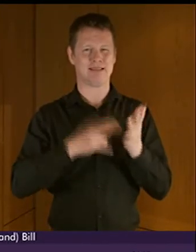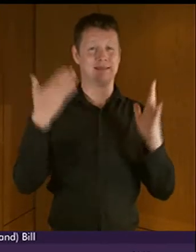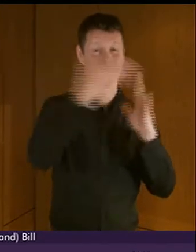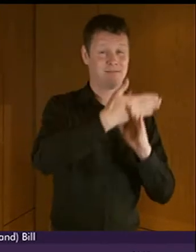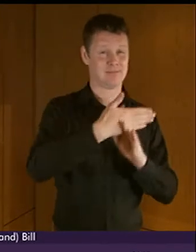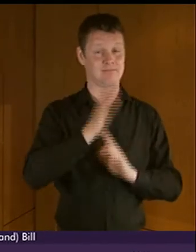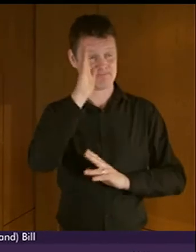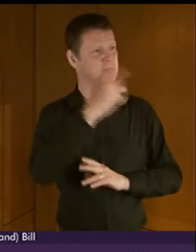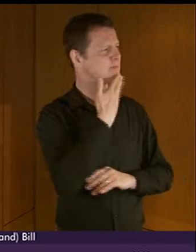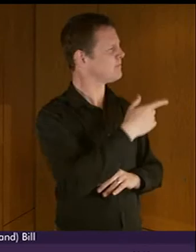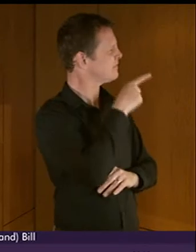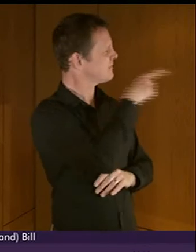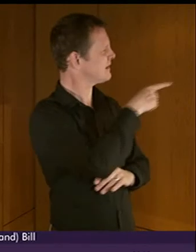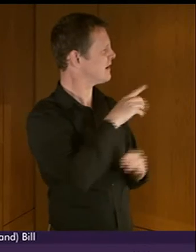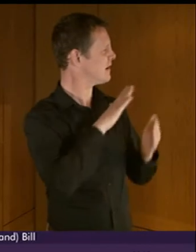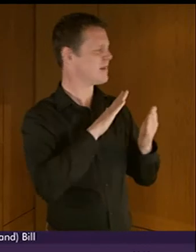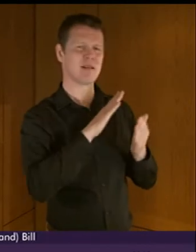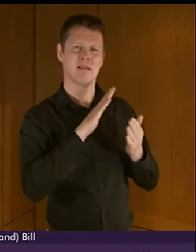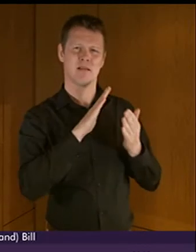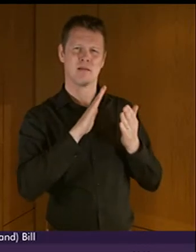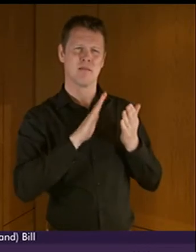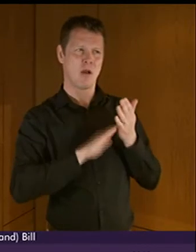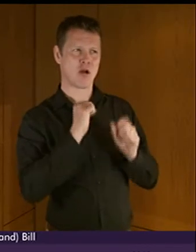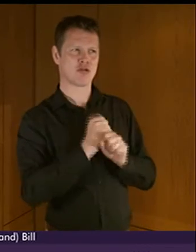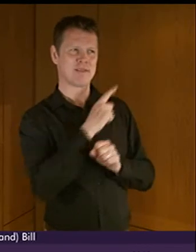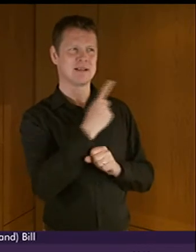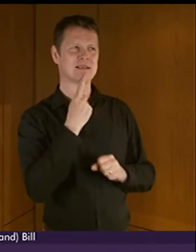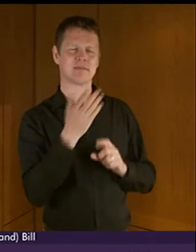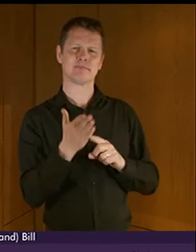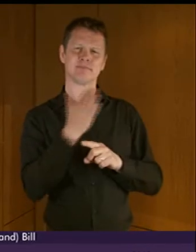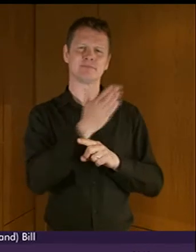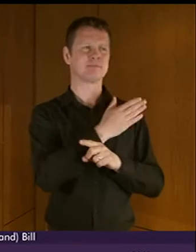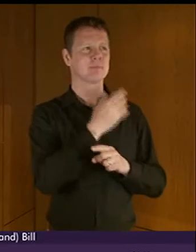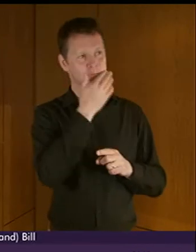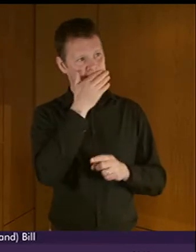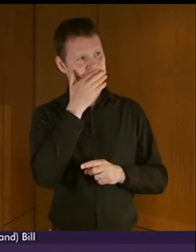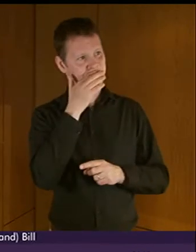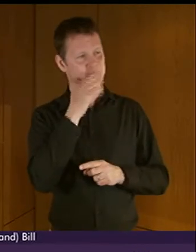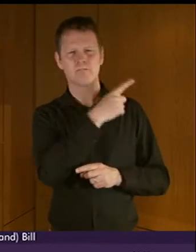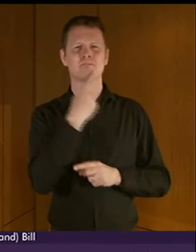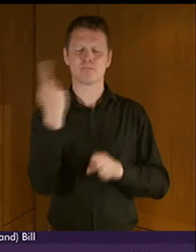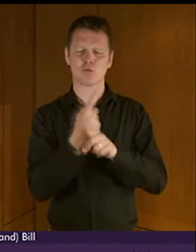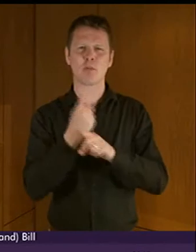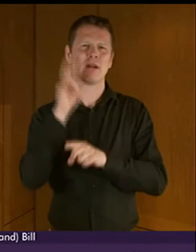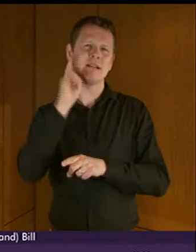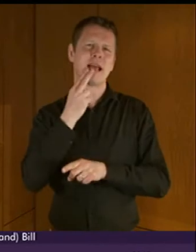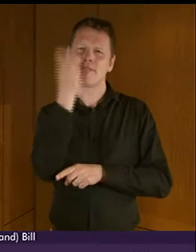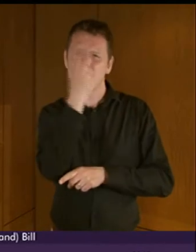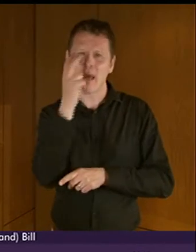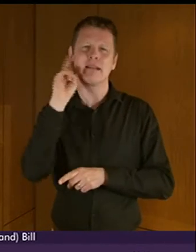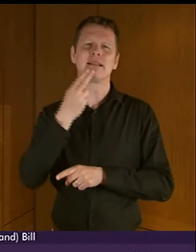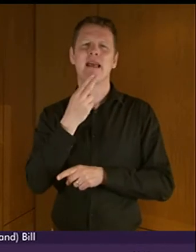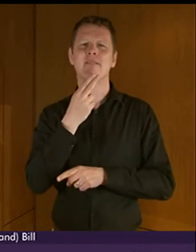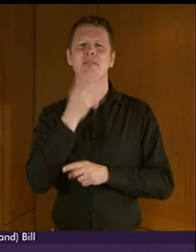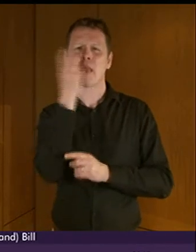officer the member mentioned in his earlier remarks those who are using the deaf blind and deaf blind manual and